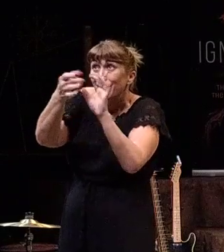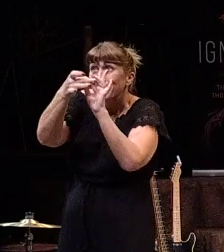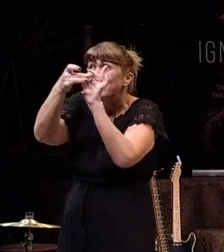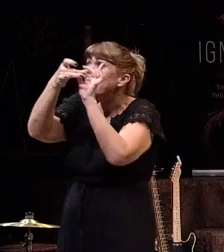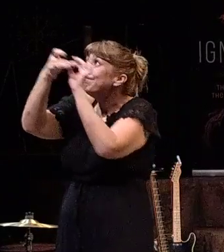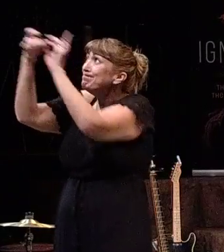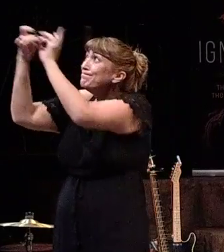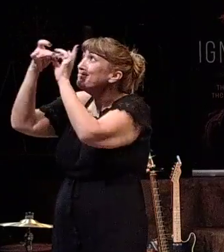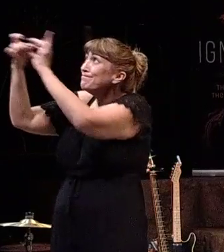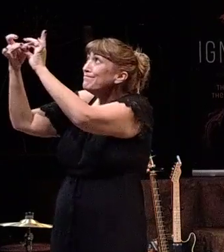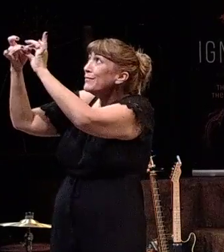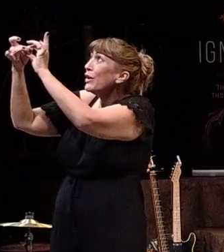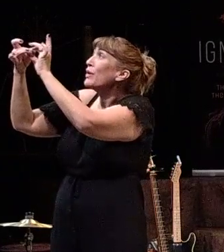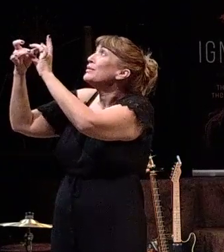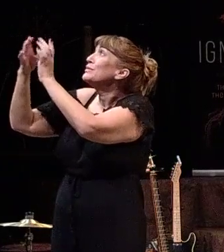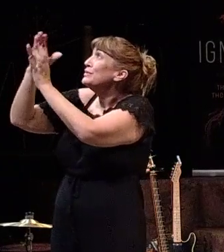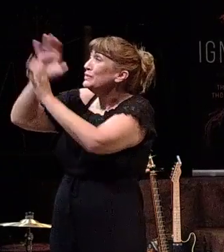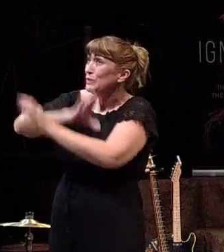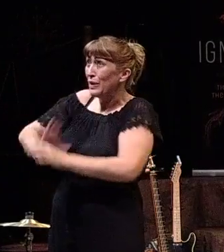that flesh